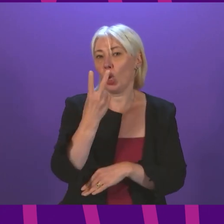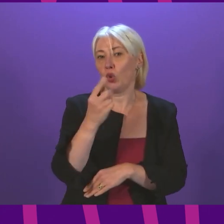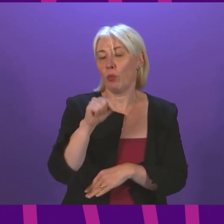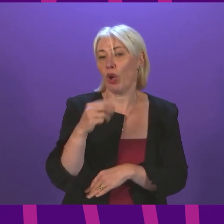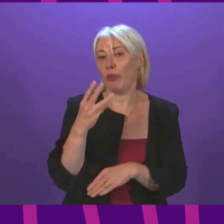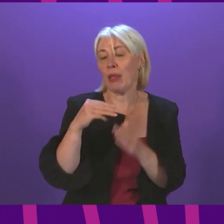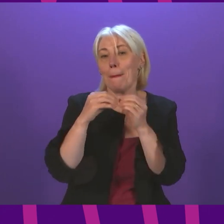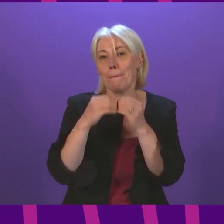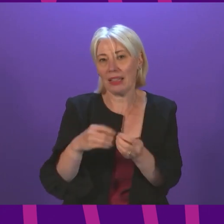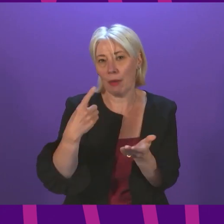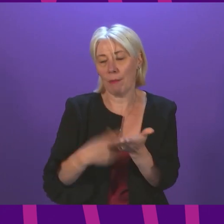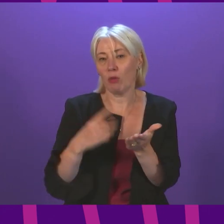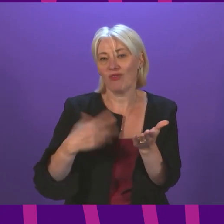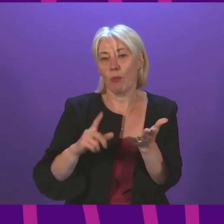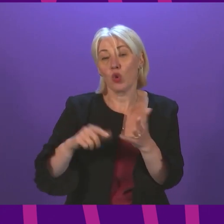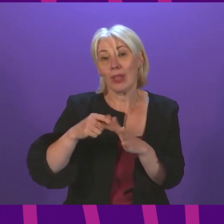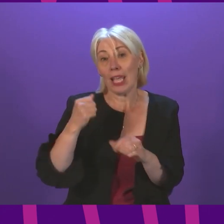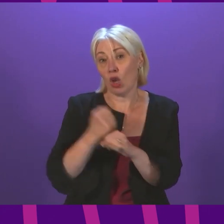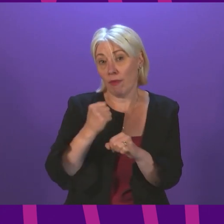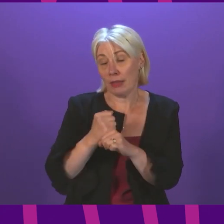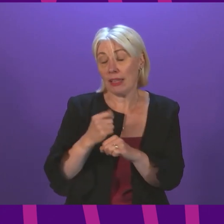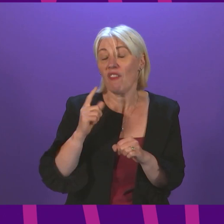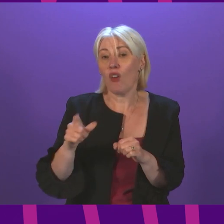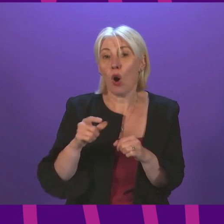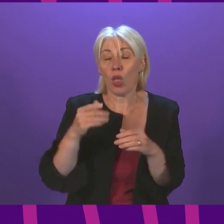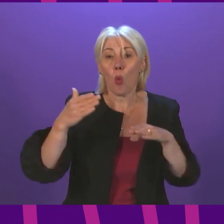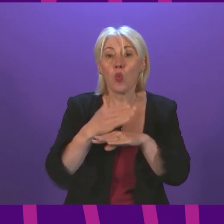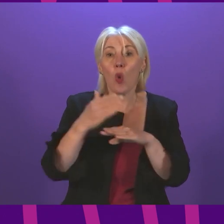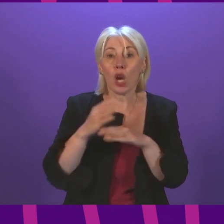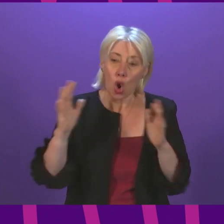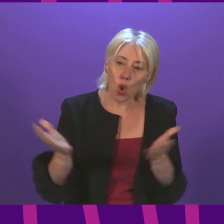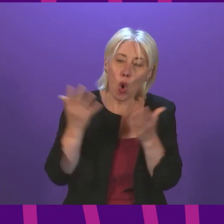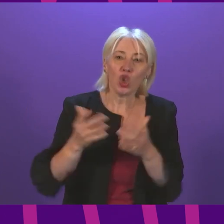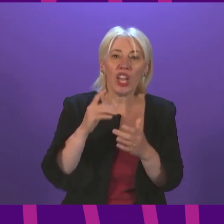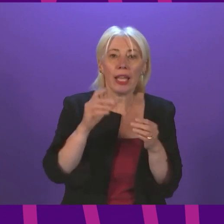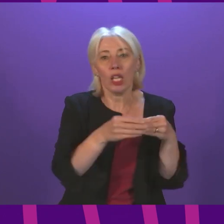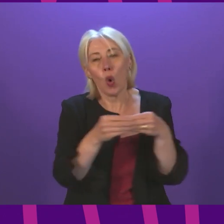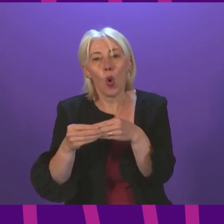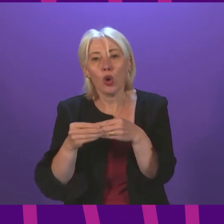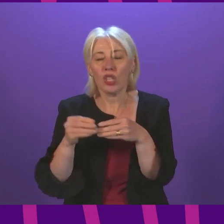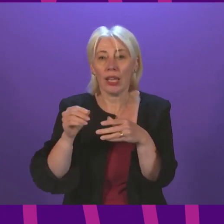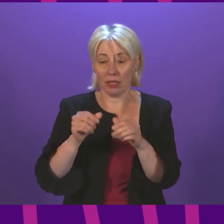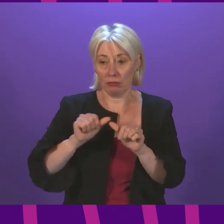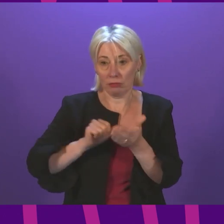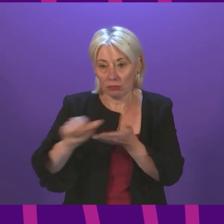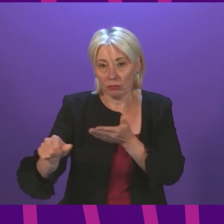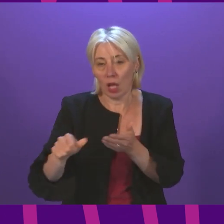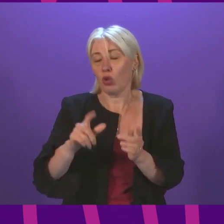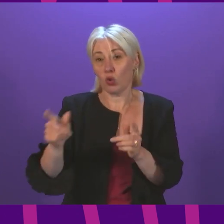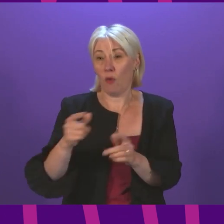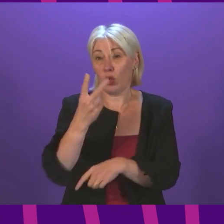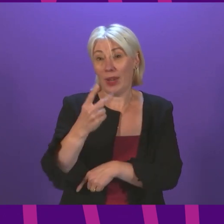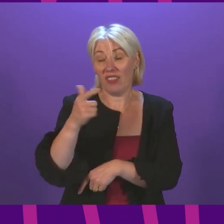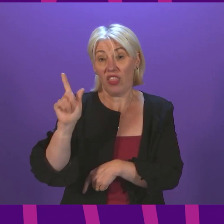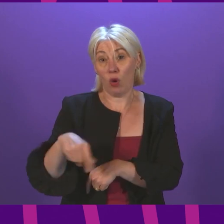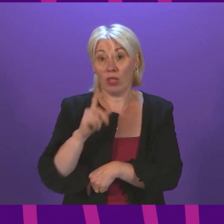billion on a hire to retain work coaching programme. That has seen the numbers doubling to nearly 27,000 people to